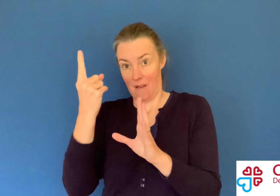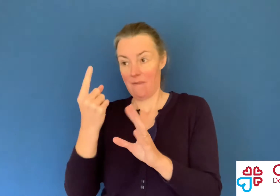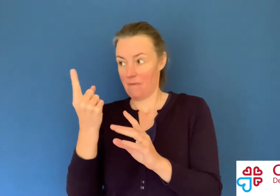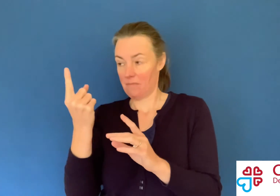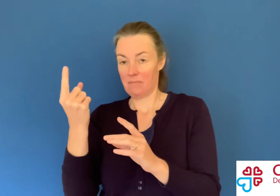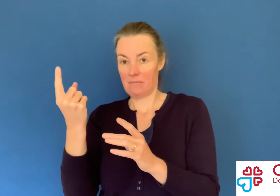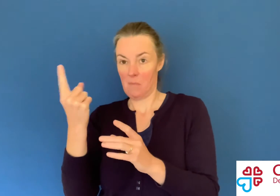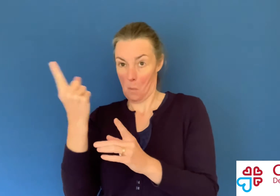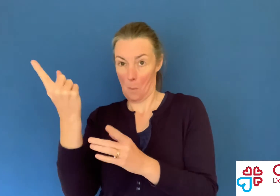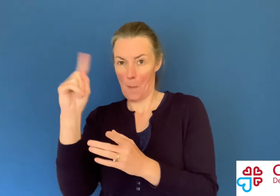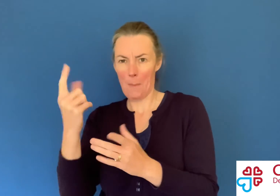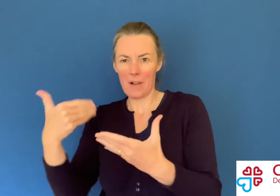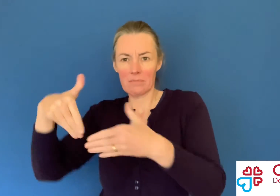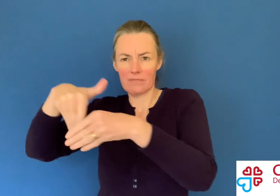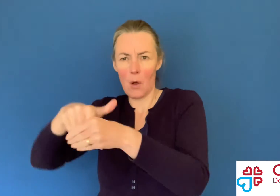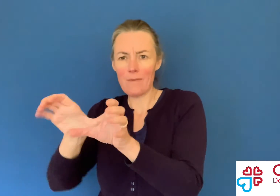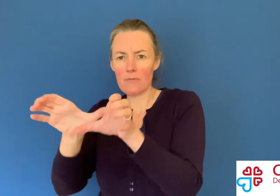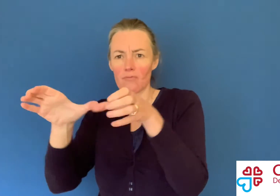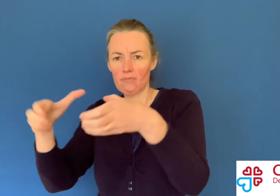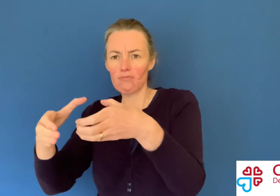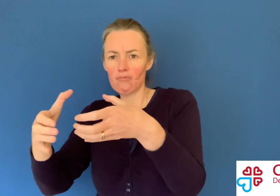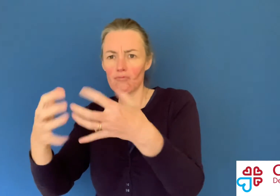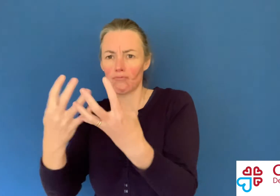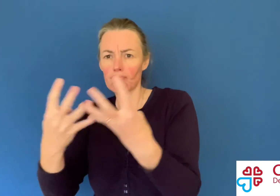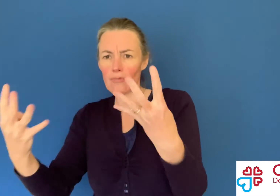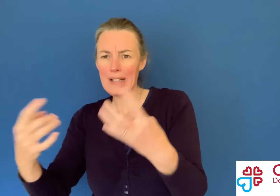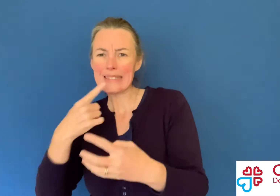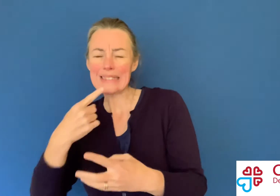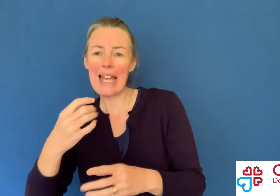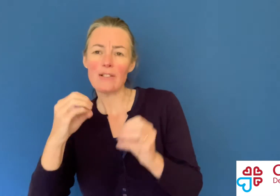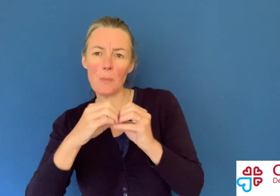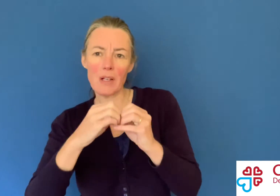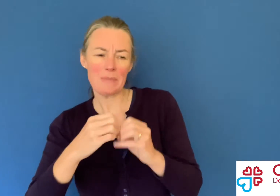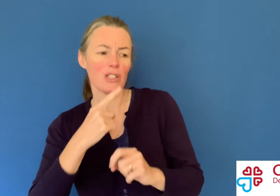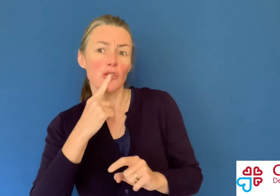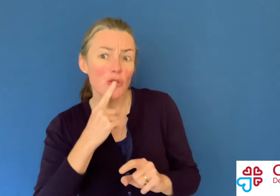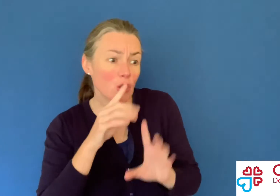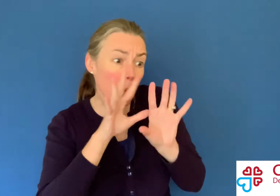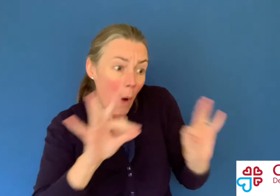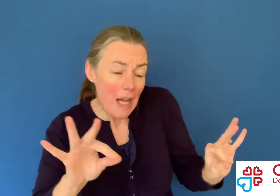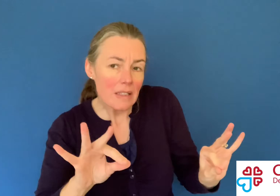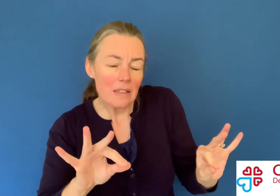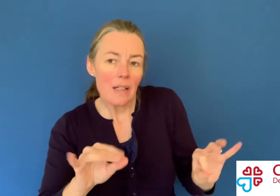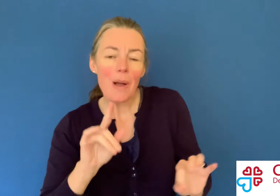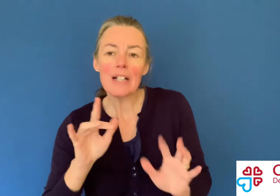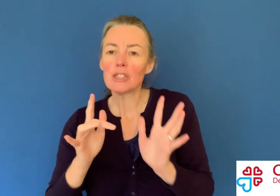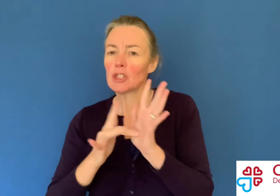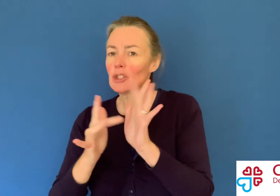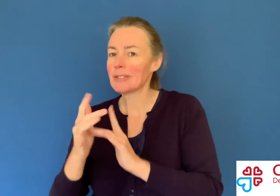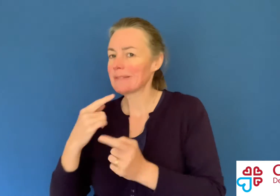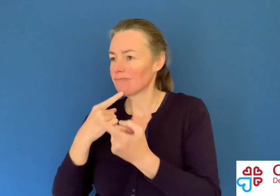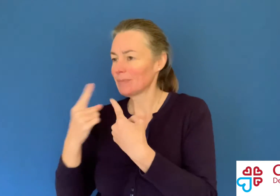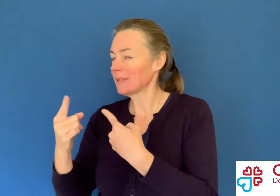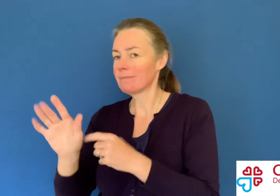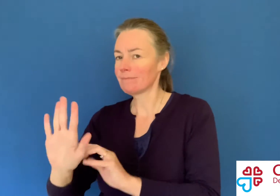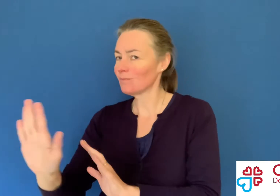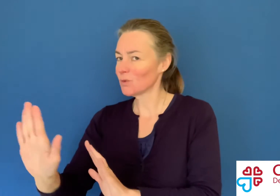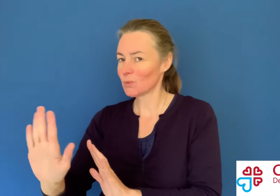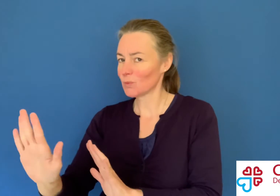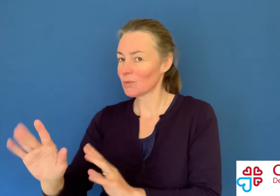Imagine yourself as one of those people in the crowd who was telling Bartimaeus to be quiet. But Jesus stopped you